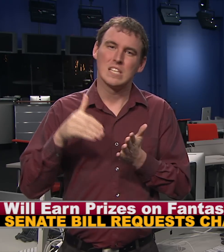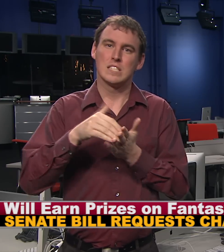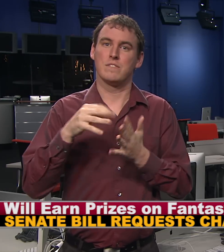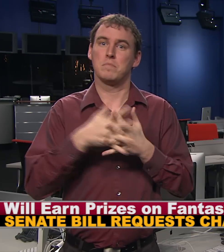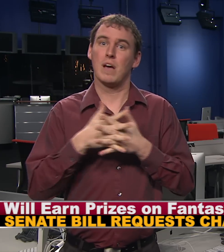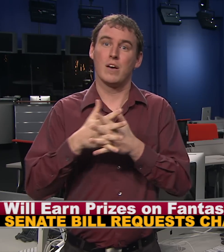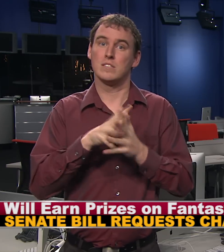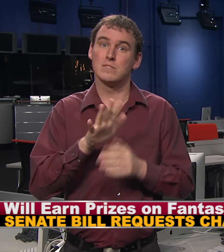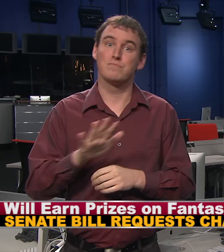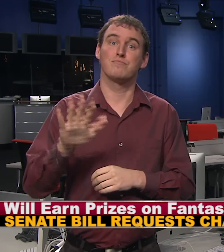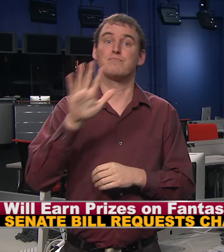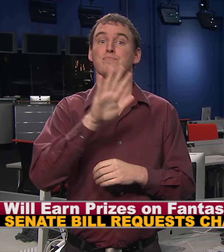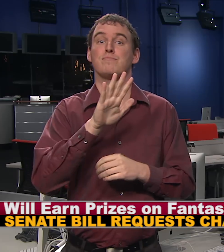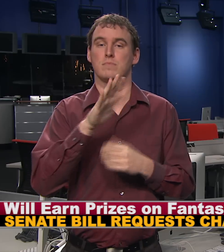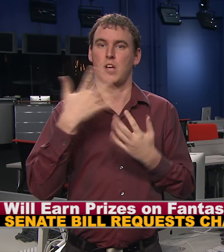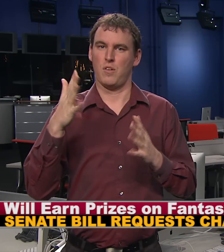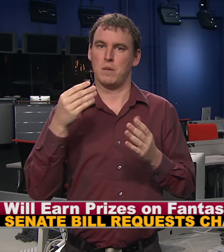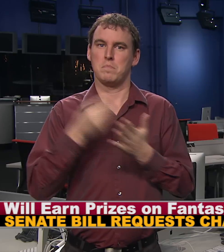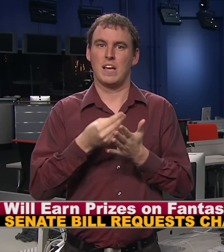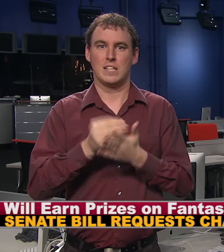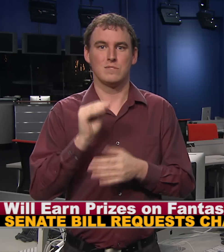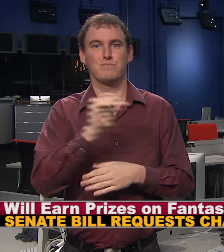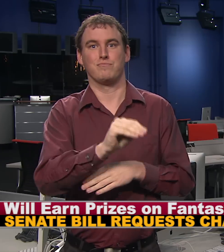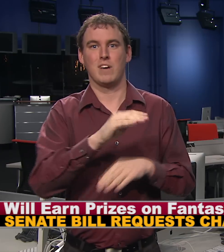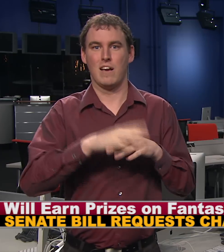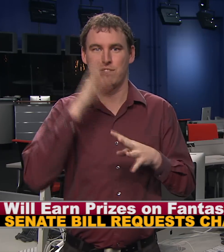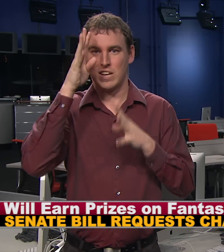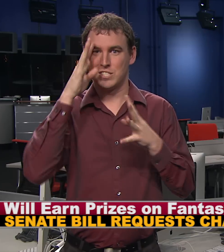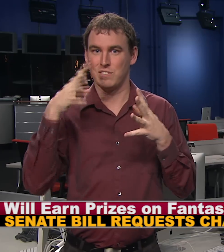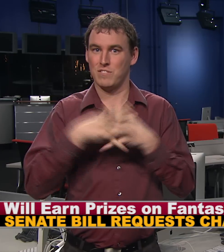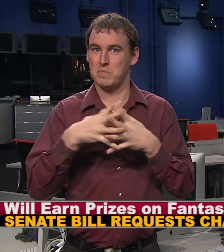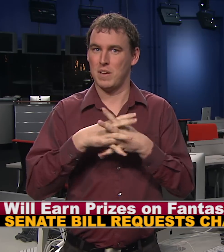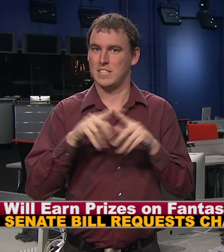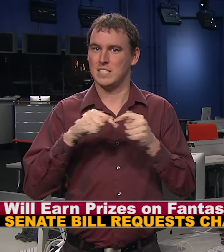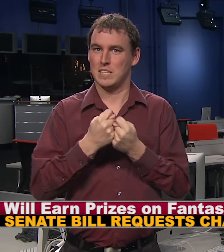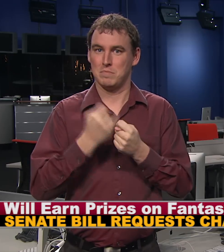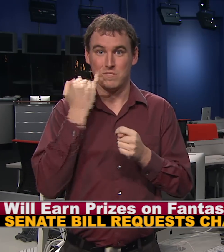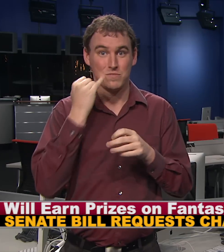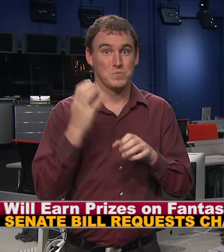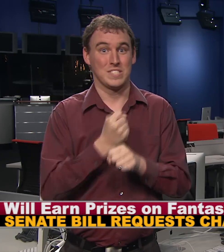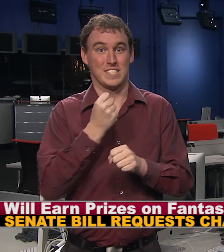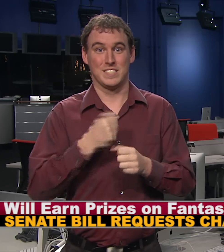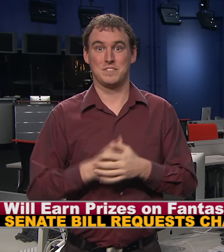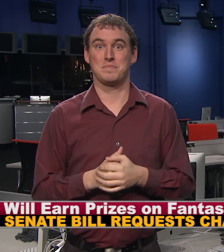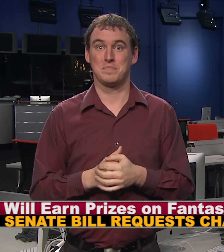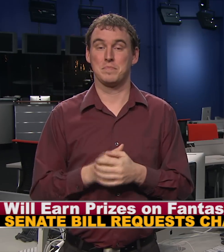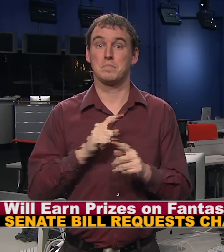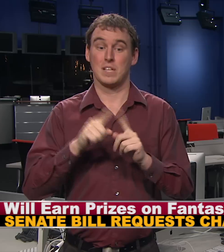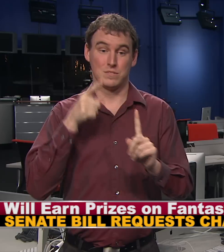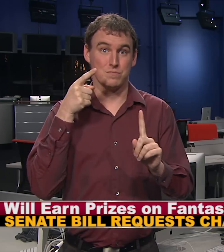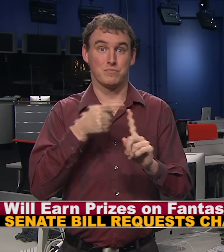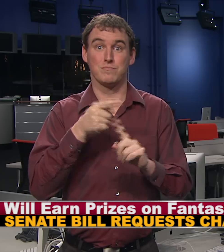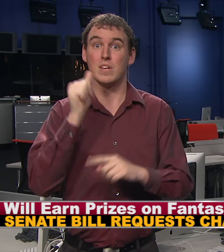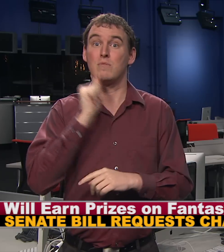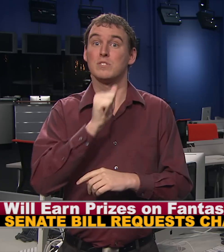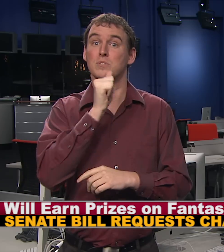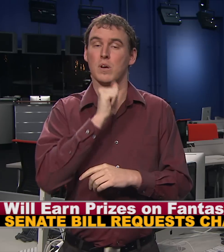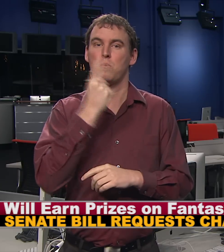Millions of Americans already place money on their fantasy football teams, but Arizona is one of the five